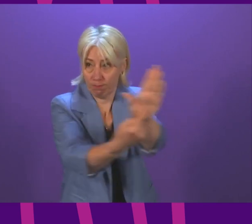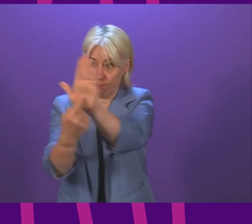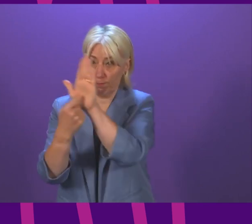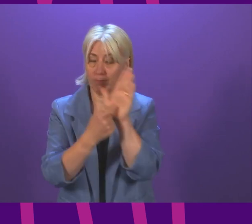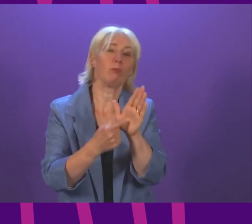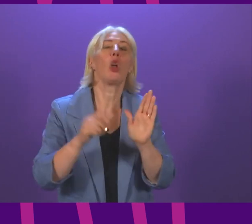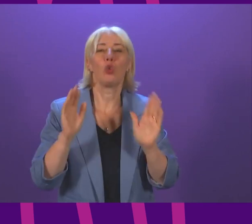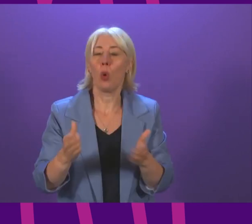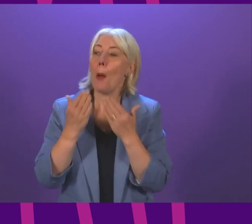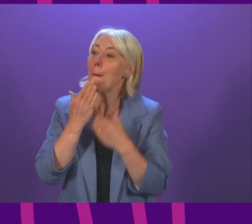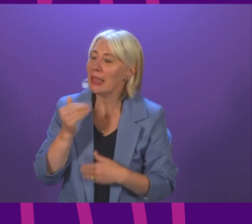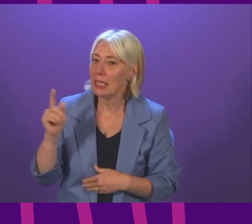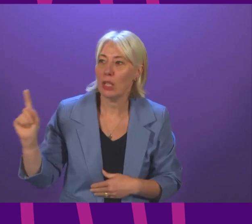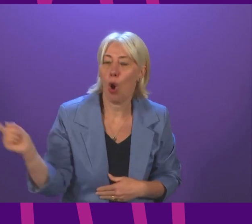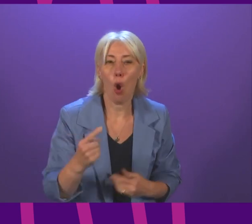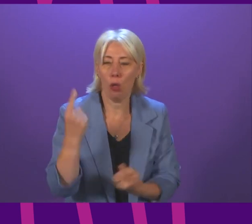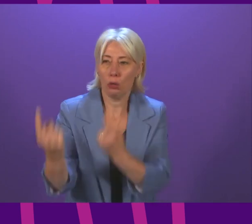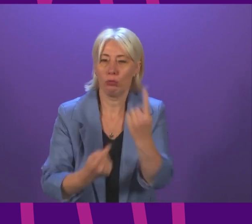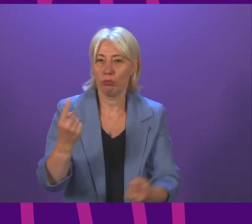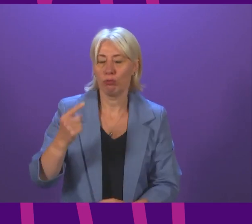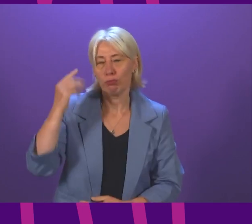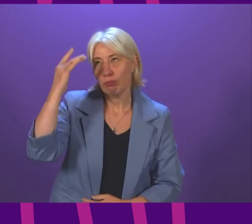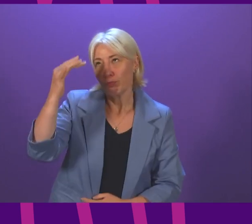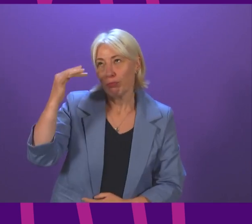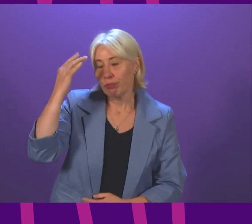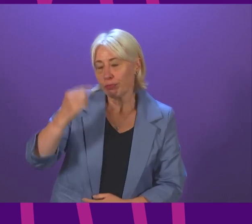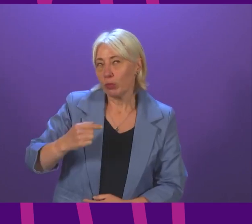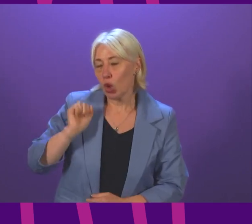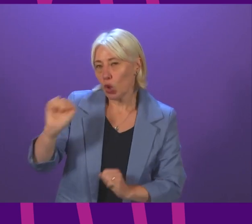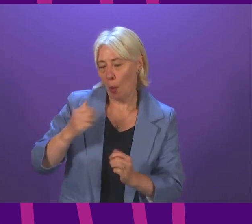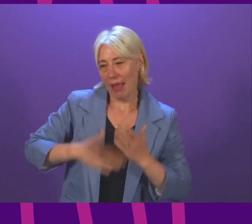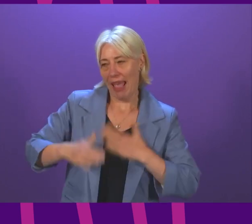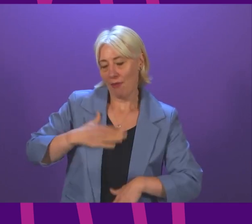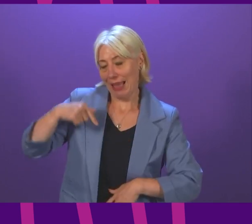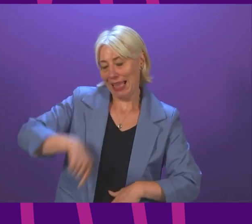I would ask all members to reflect on this in relation to their conduct in the chamber